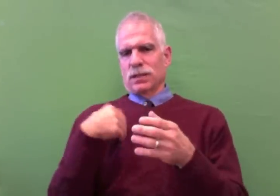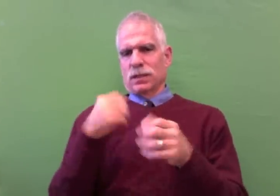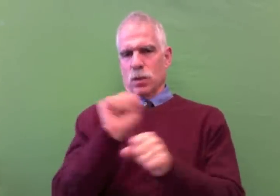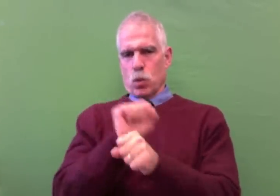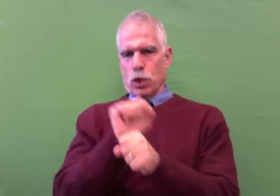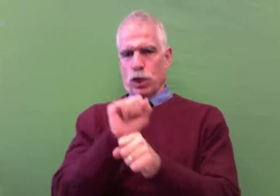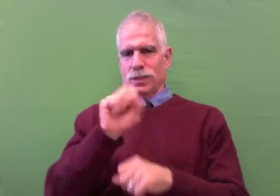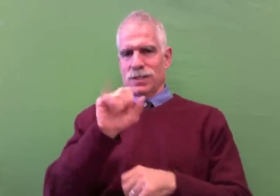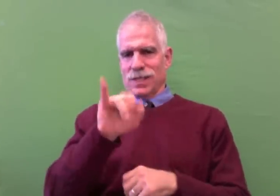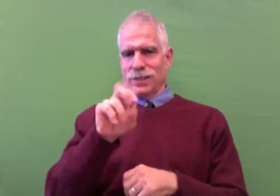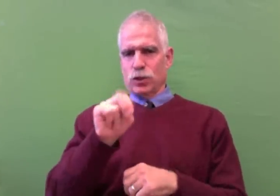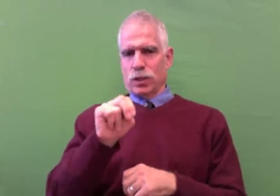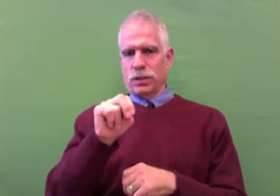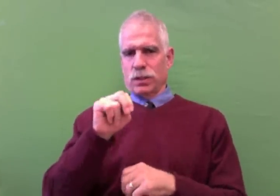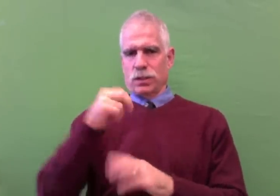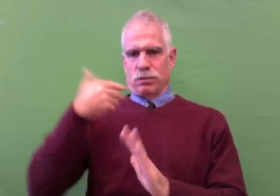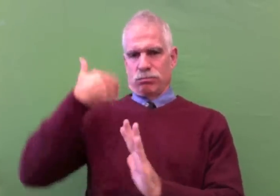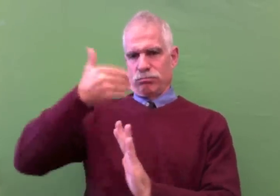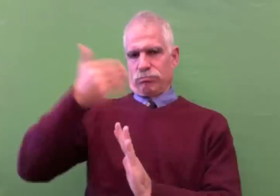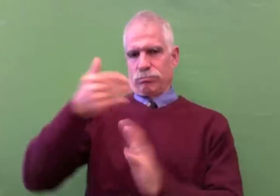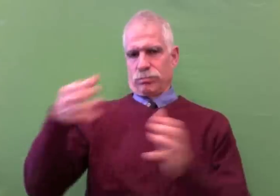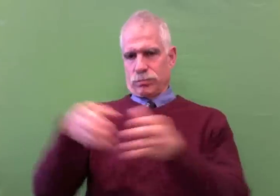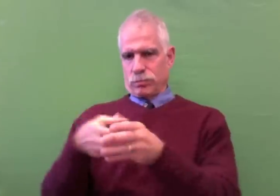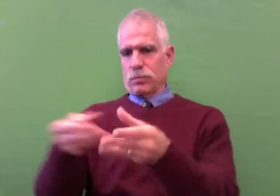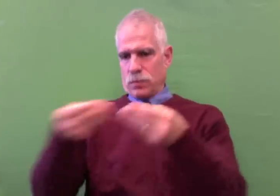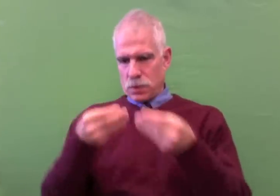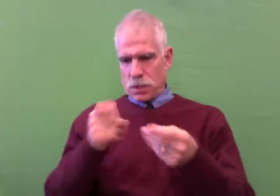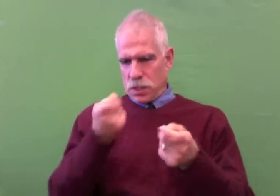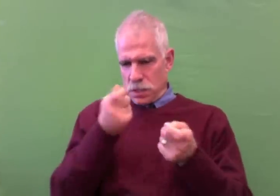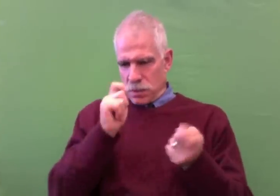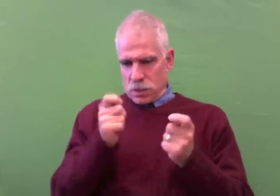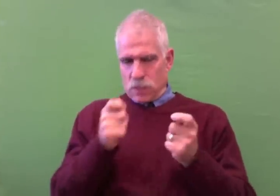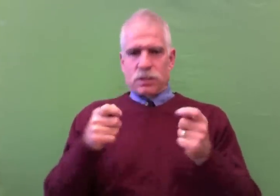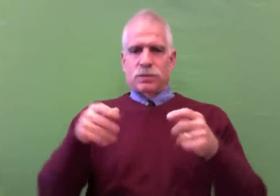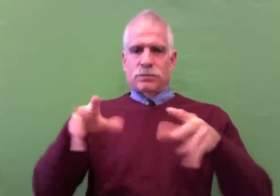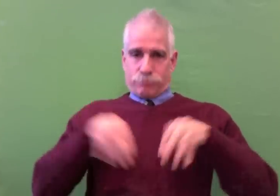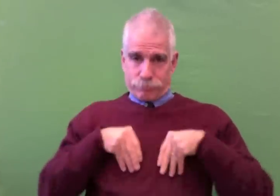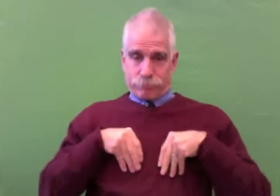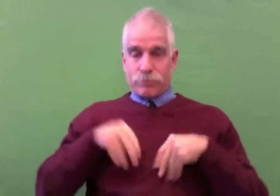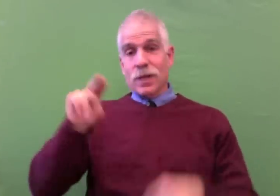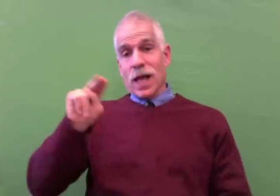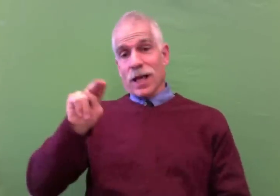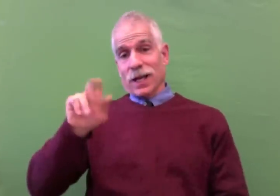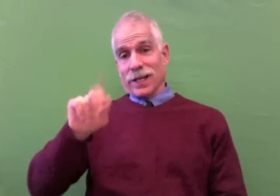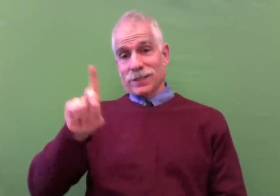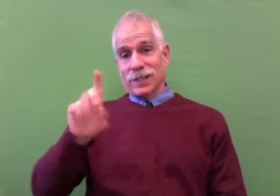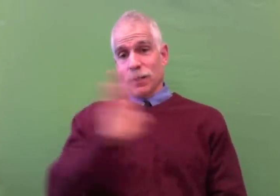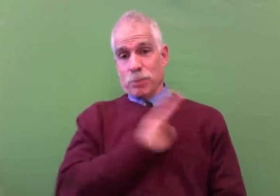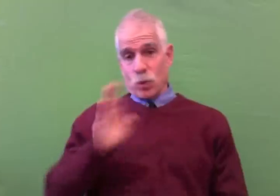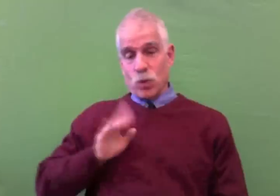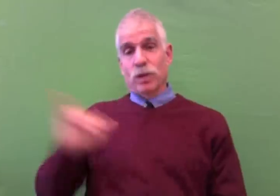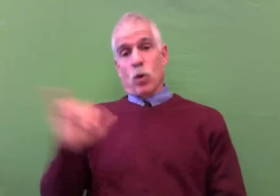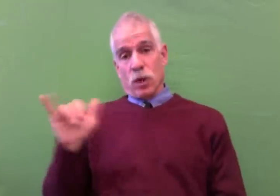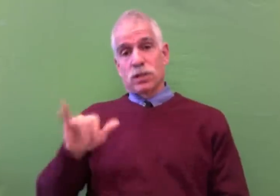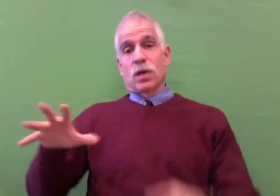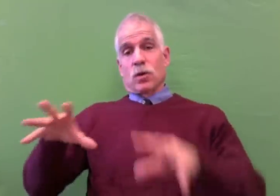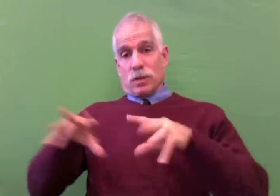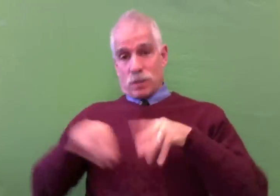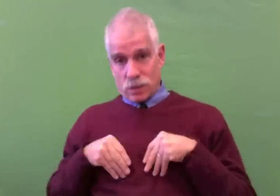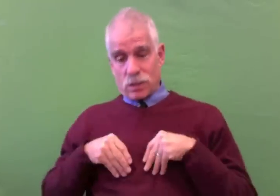and other attorneys who got together and had a work session, met several times, and that was adopted. The NAD